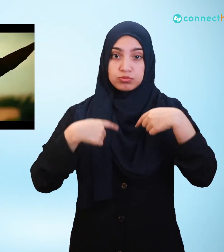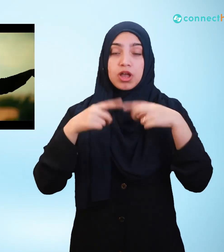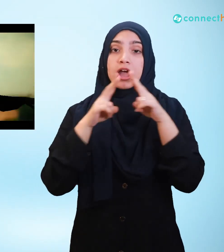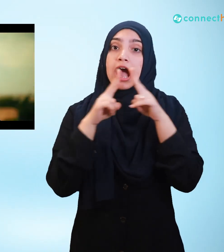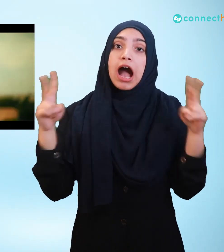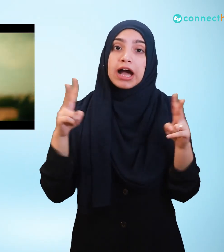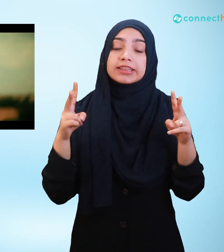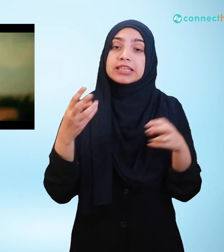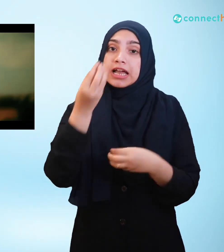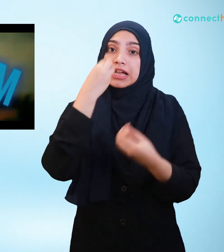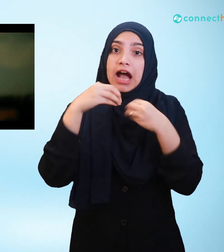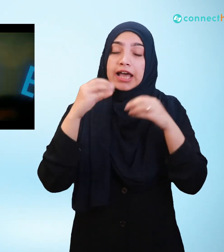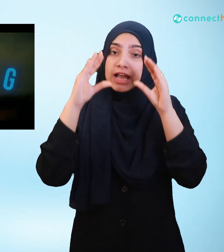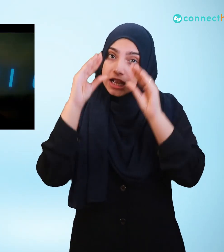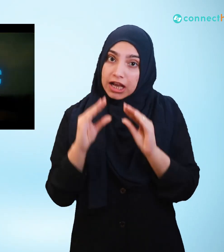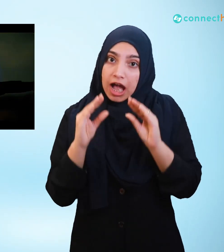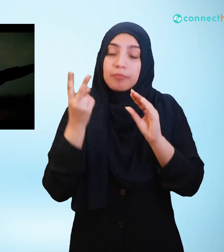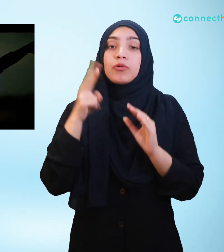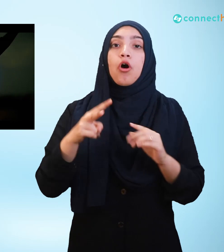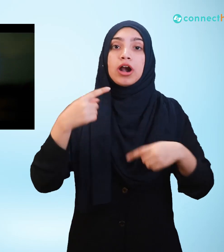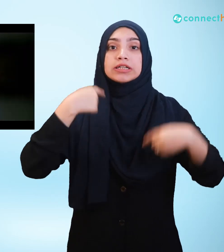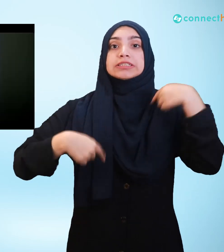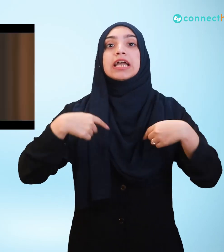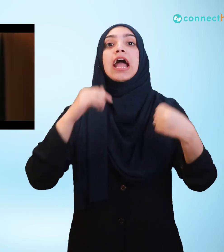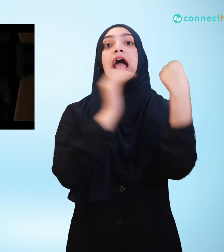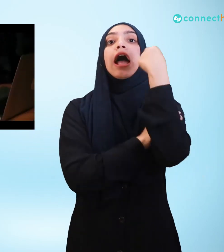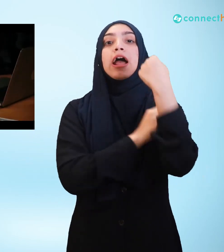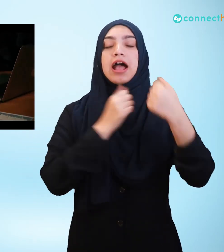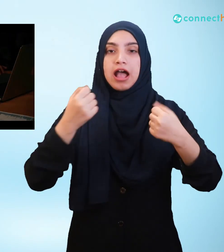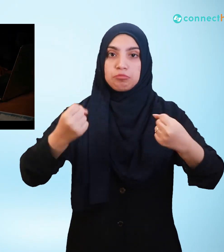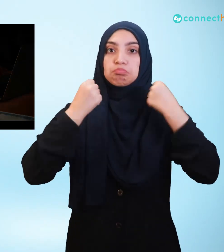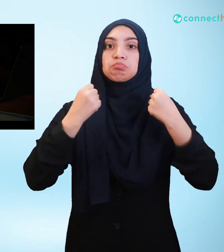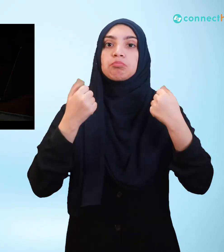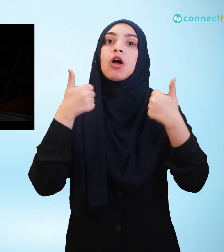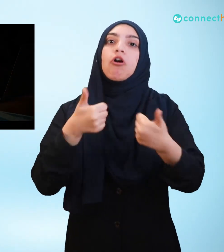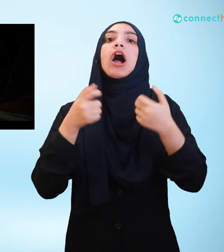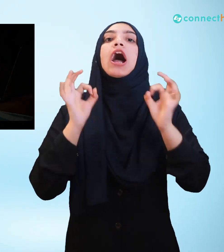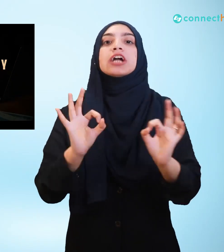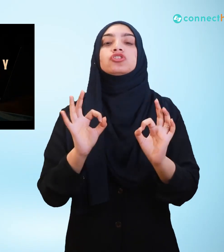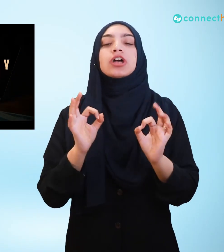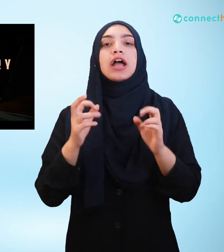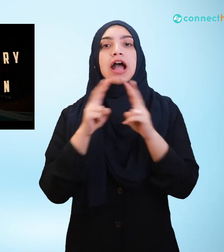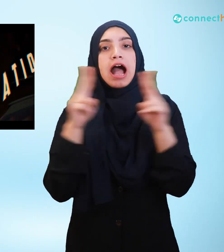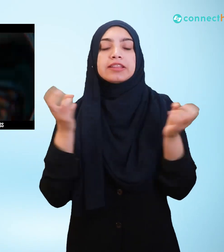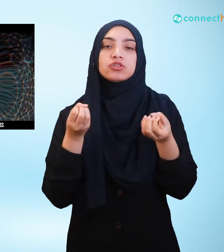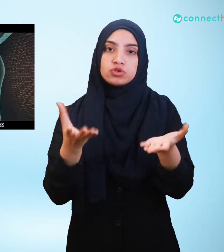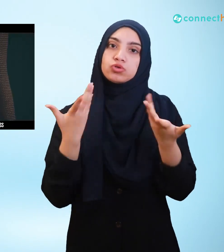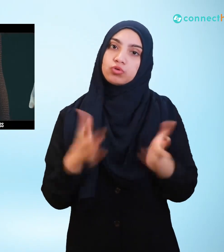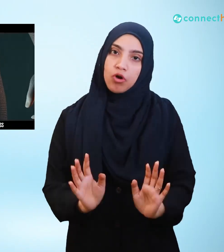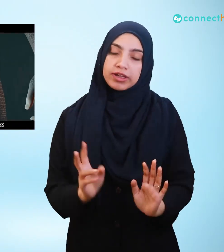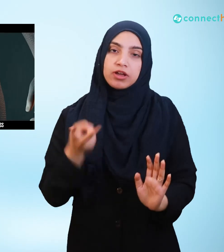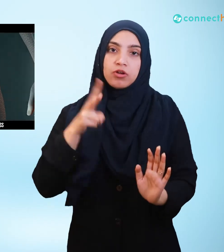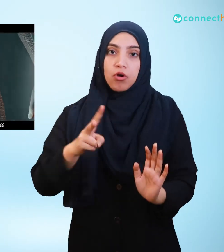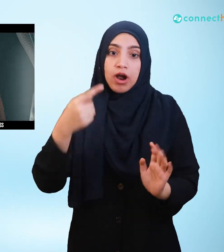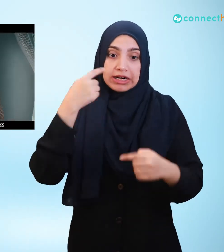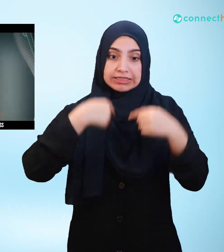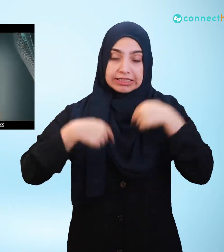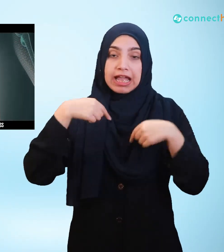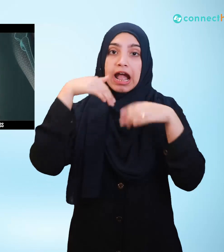Your body becomes more energetic and you experience improved memory and concentration. At this stage, the organs are finishing